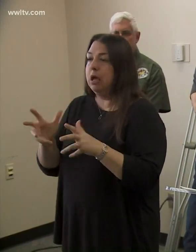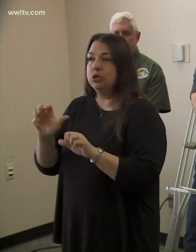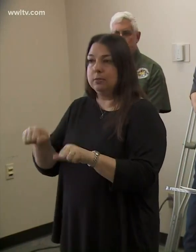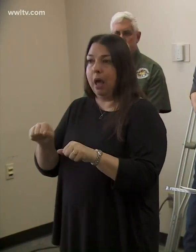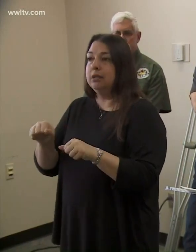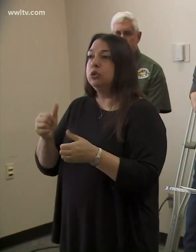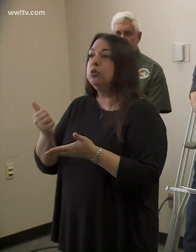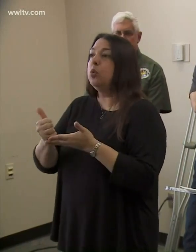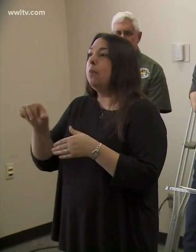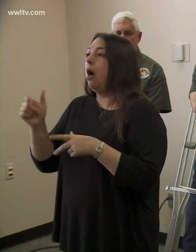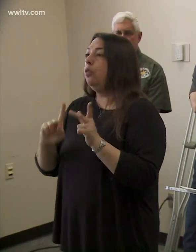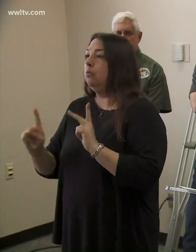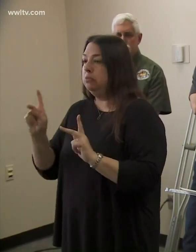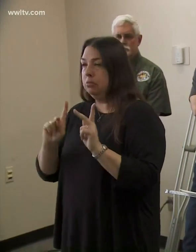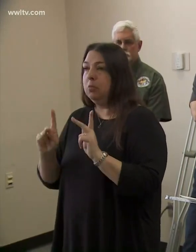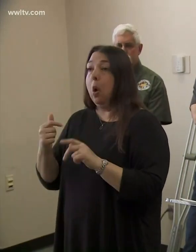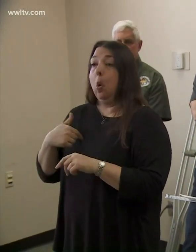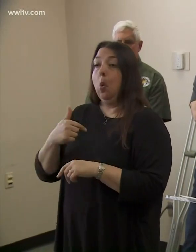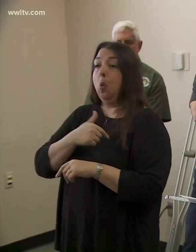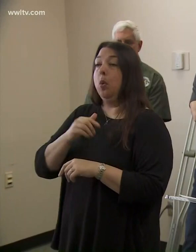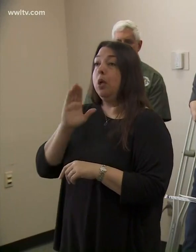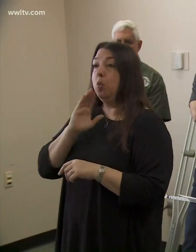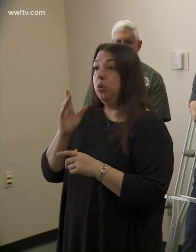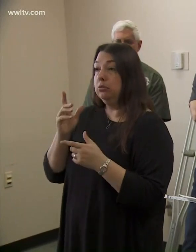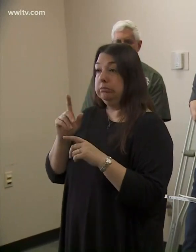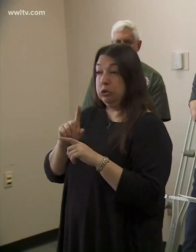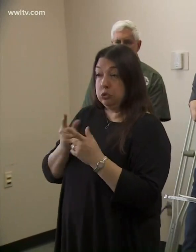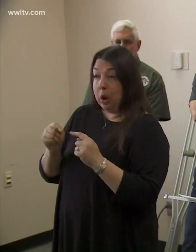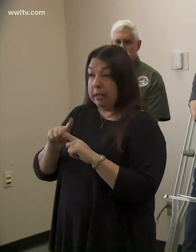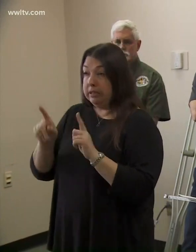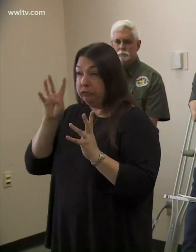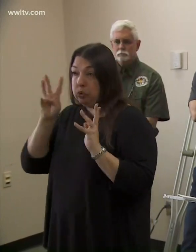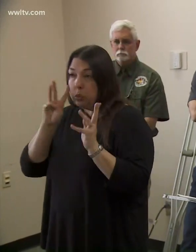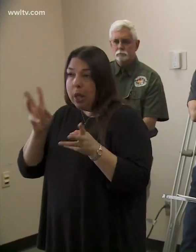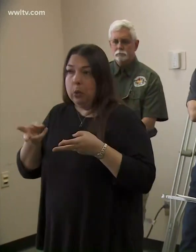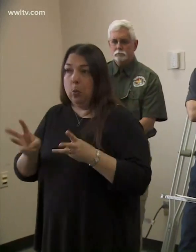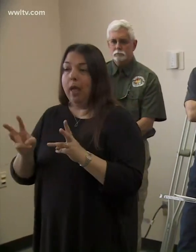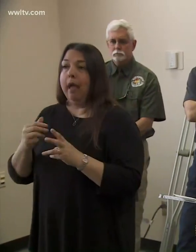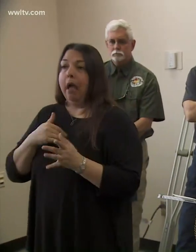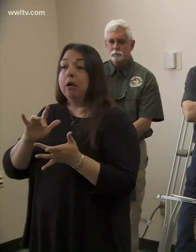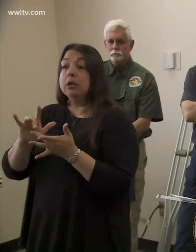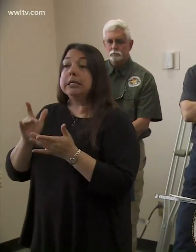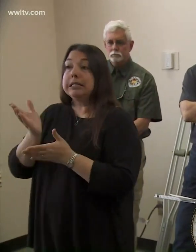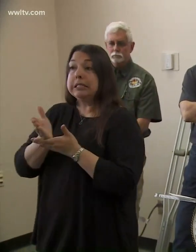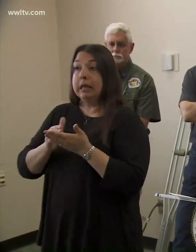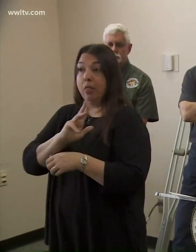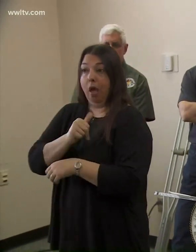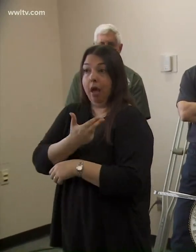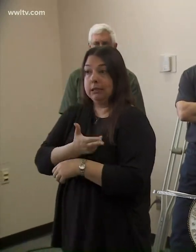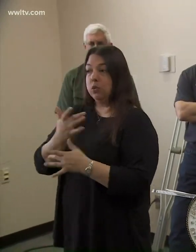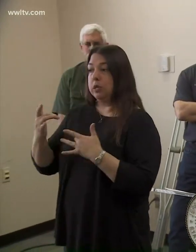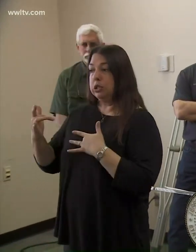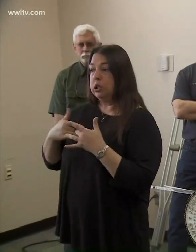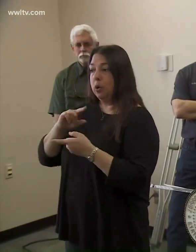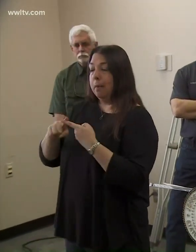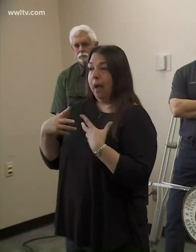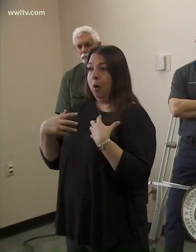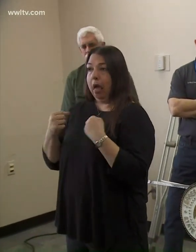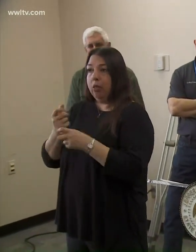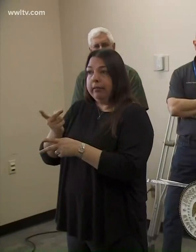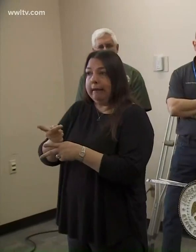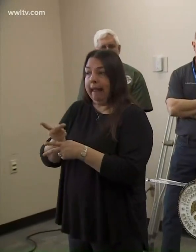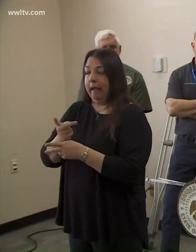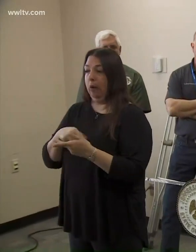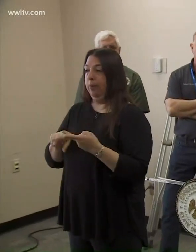people as possible. Um, we are going to look at creative ways. I have already reached out to, um, some of our hospitals that were concerned about health care.